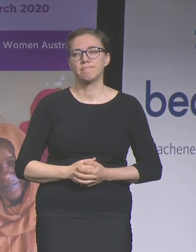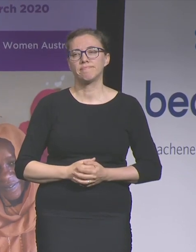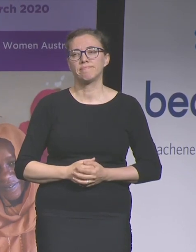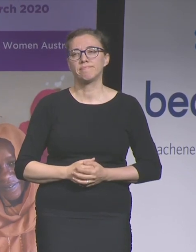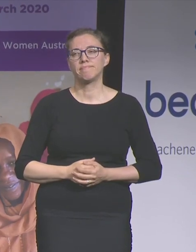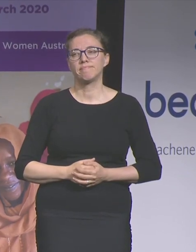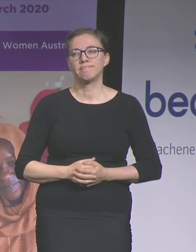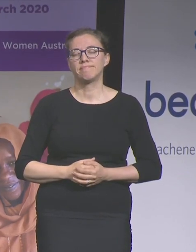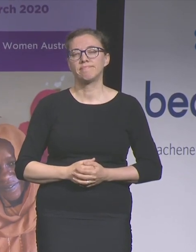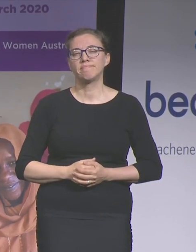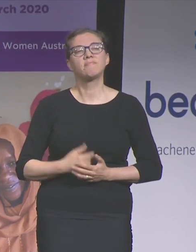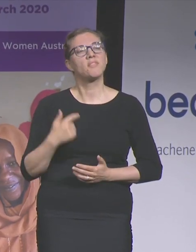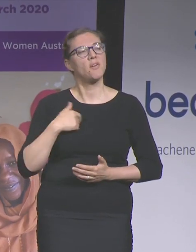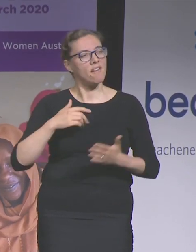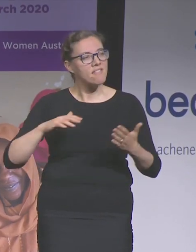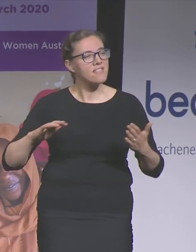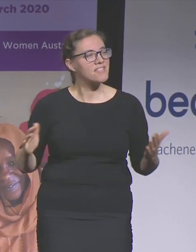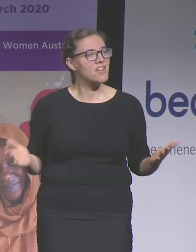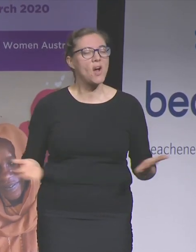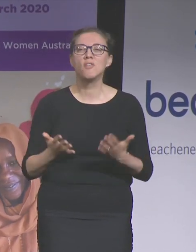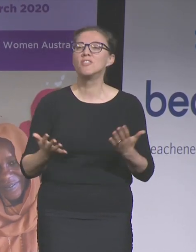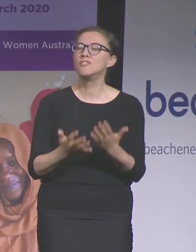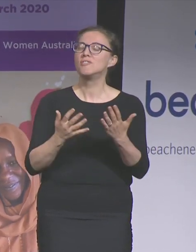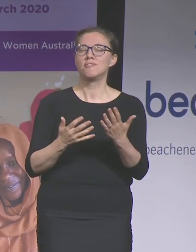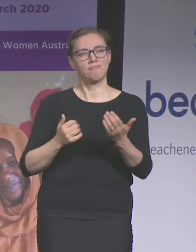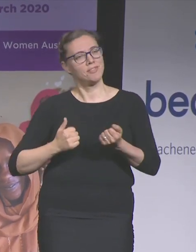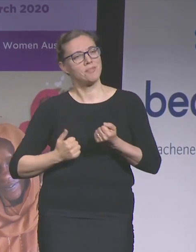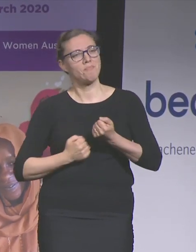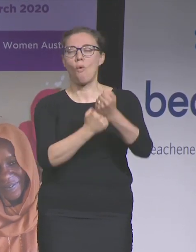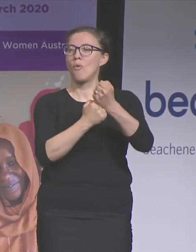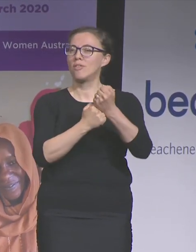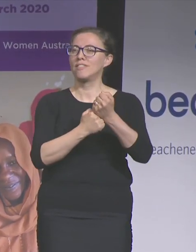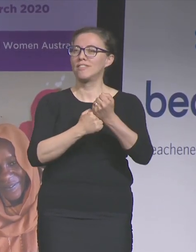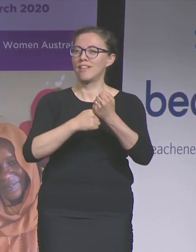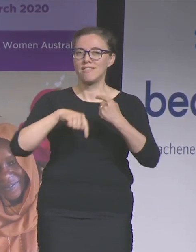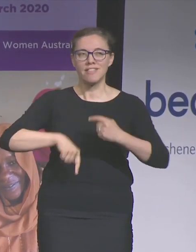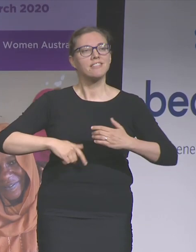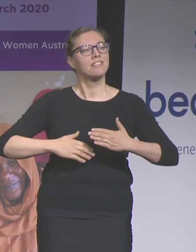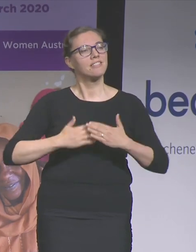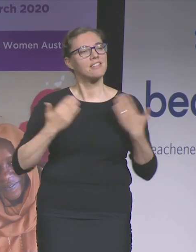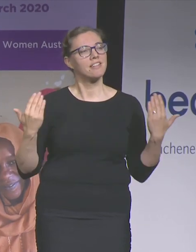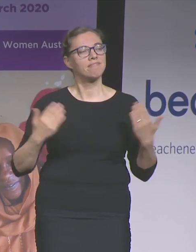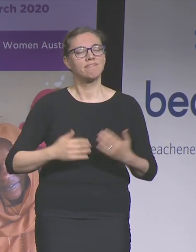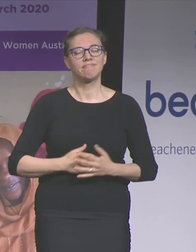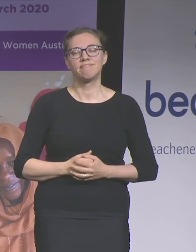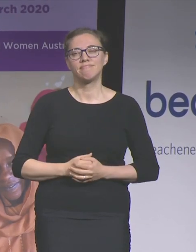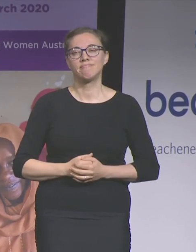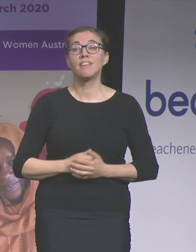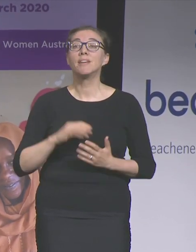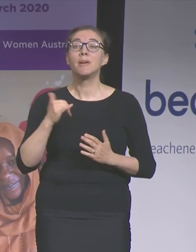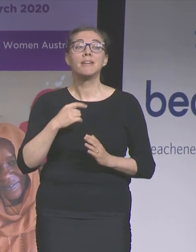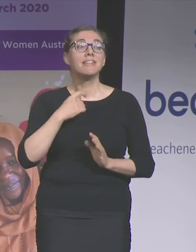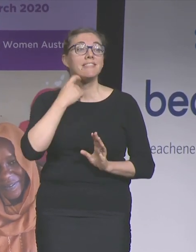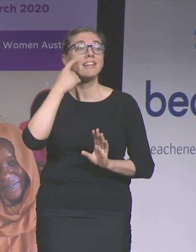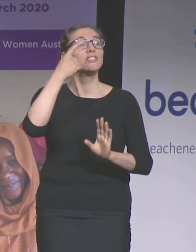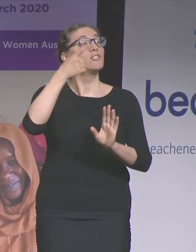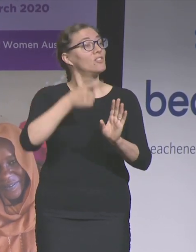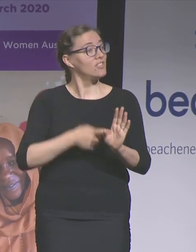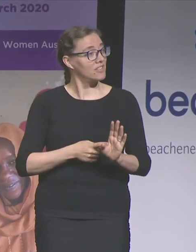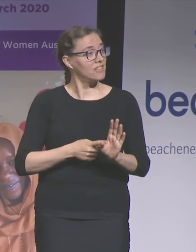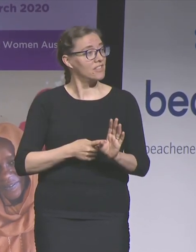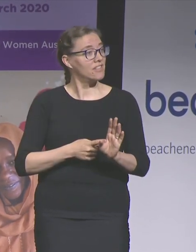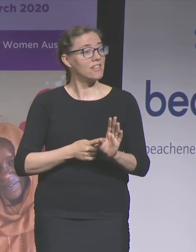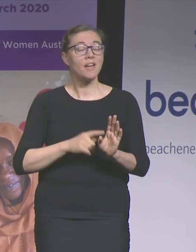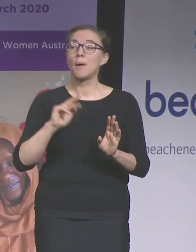So I encourage you all to get behind that movement and to show your support for that. And maybe next year, on top of having another